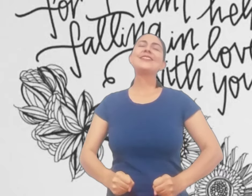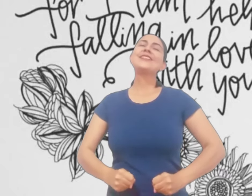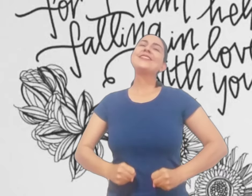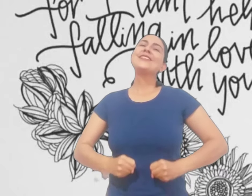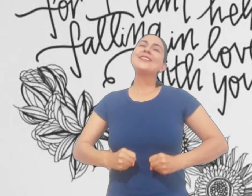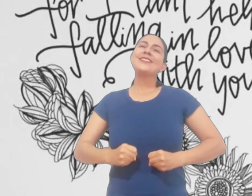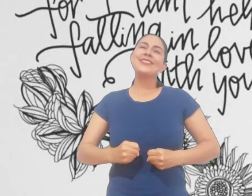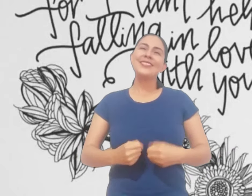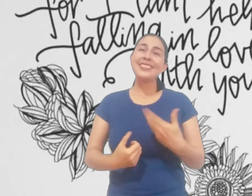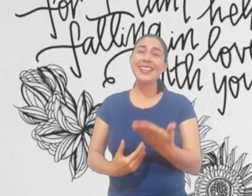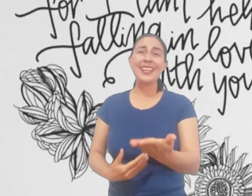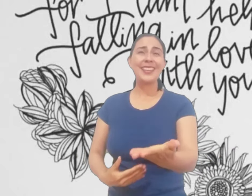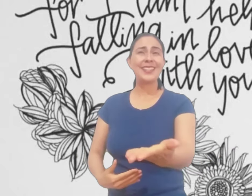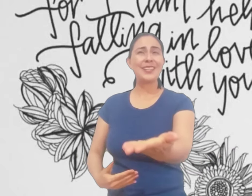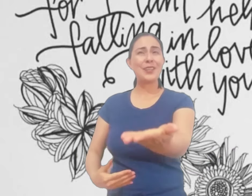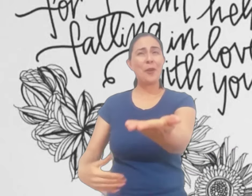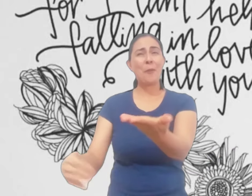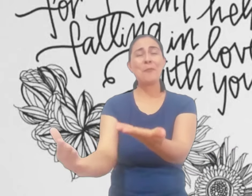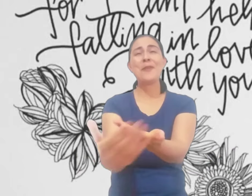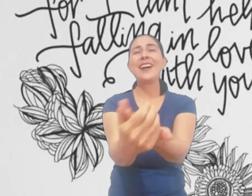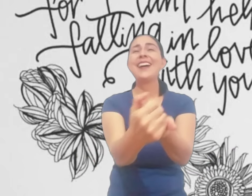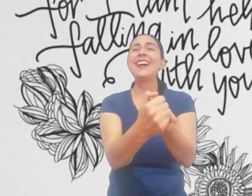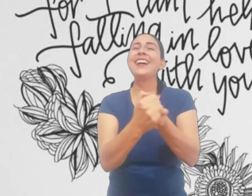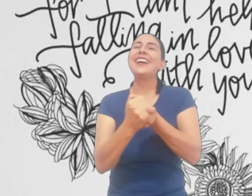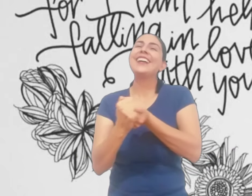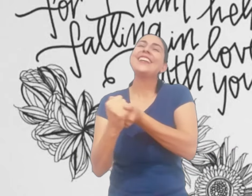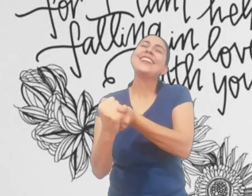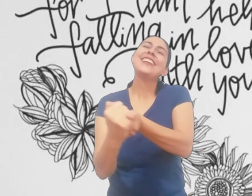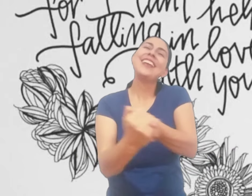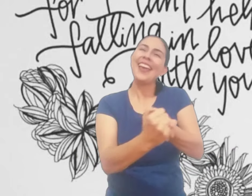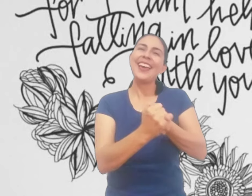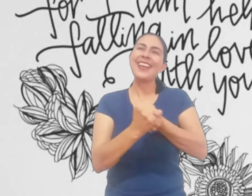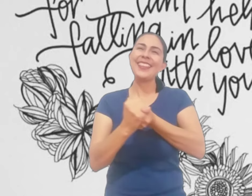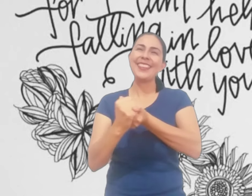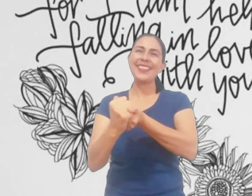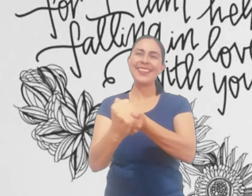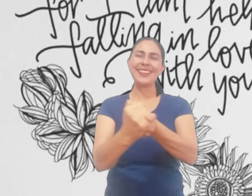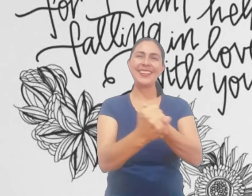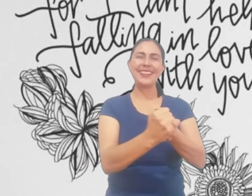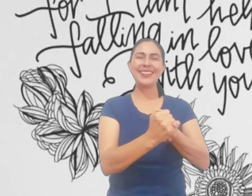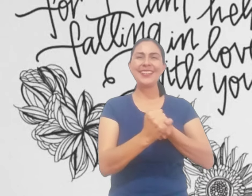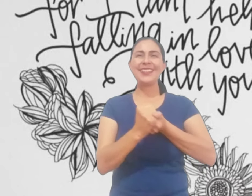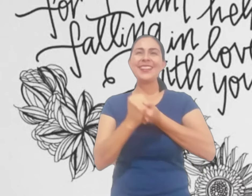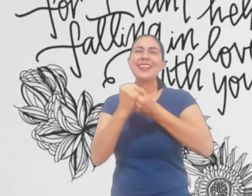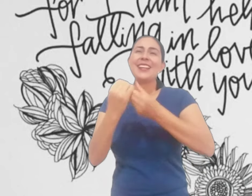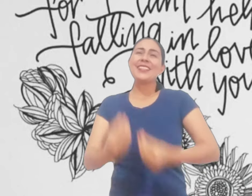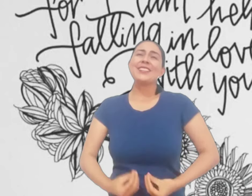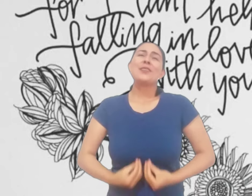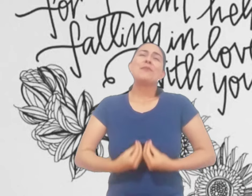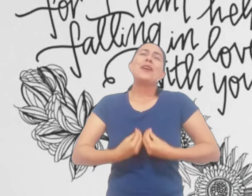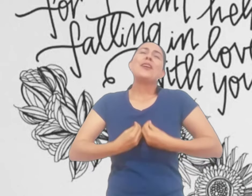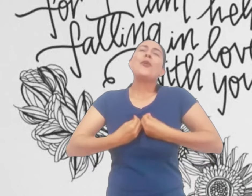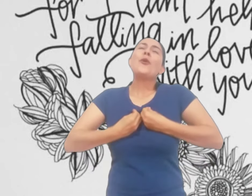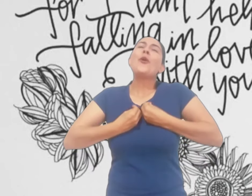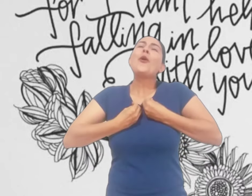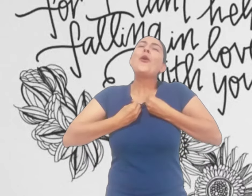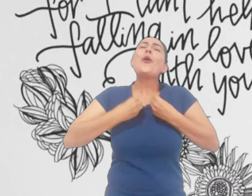Take my hand, take my whole